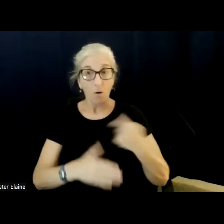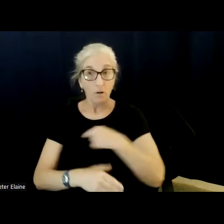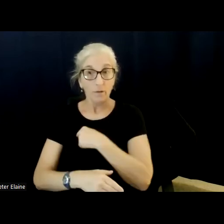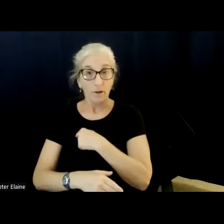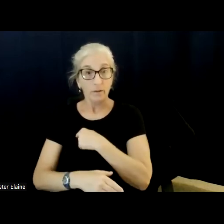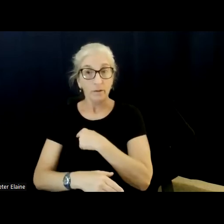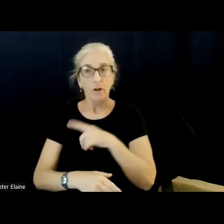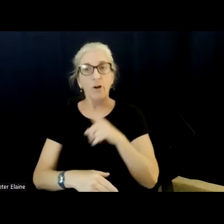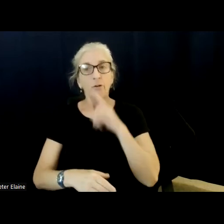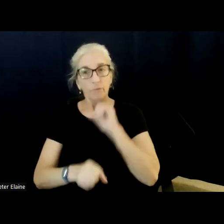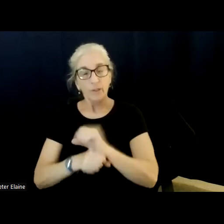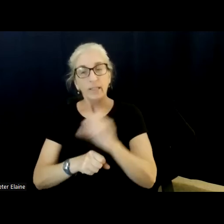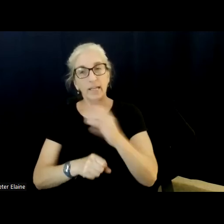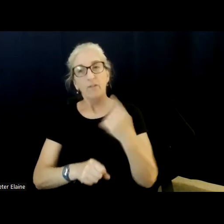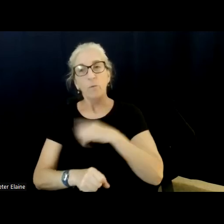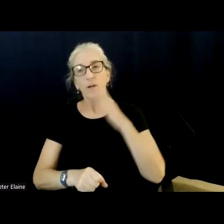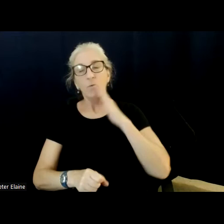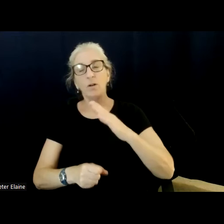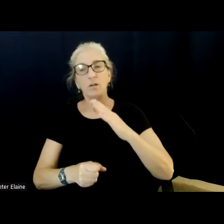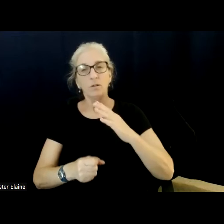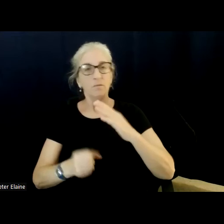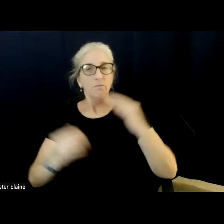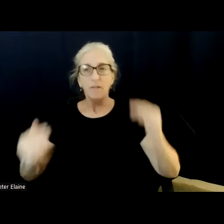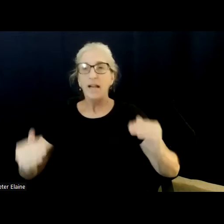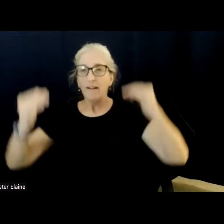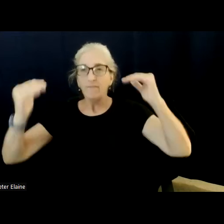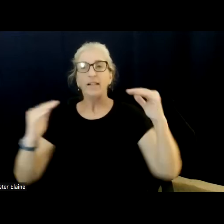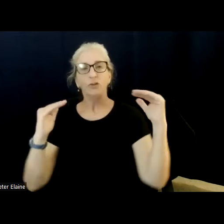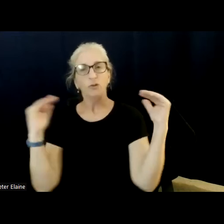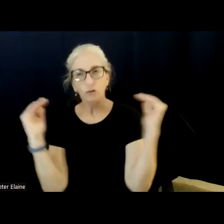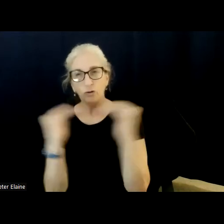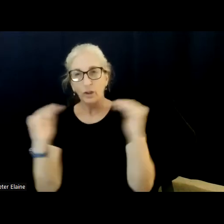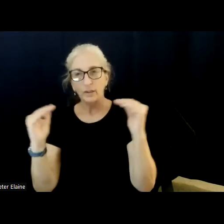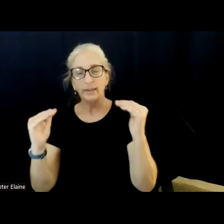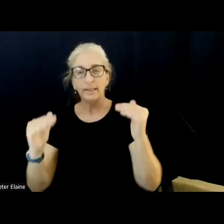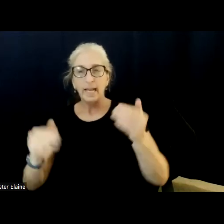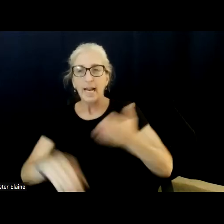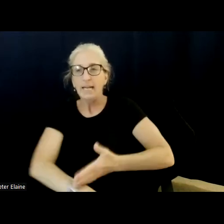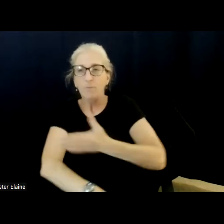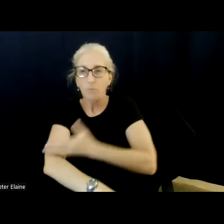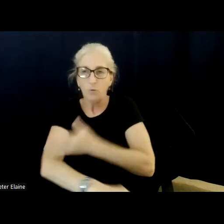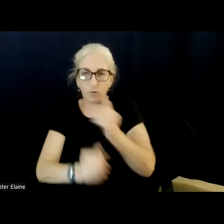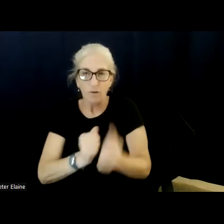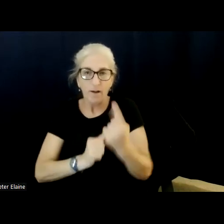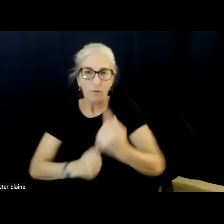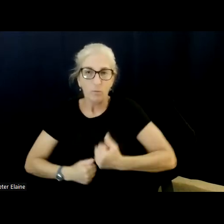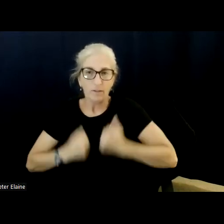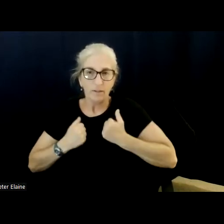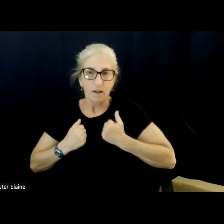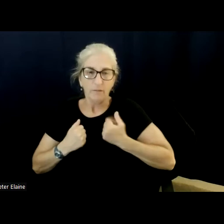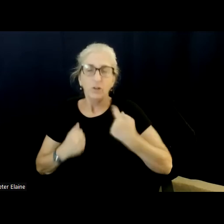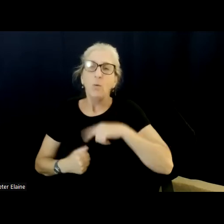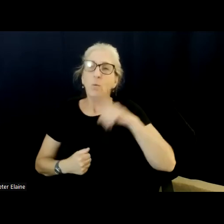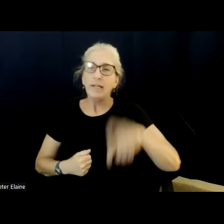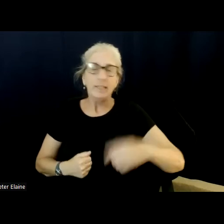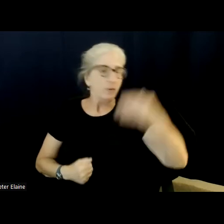the cause of justice and better the lives of all, we have to kind of interconnect the pains and struggles of every community